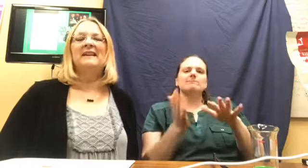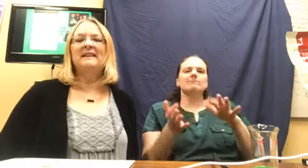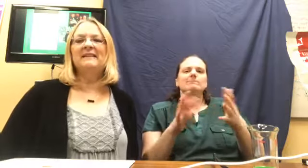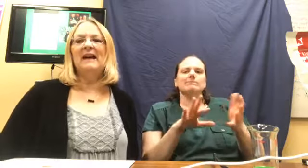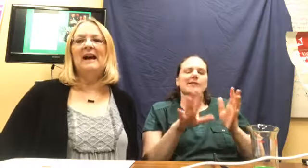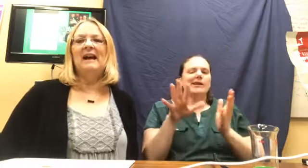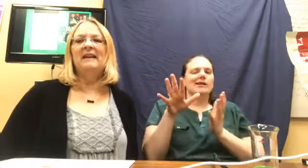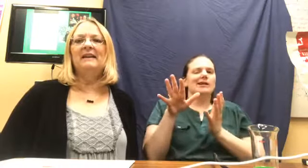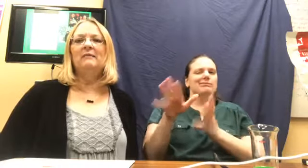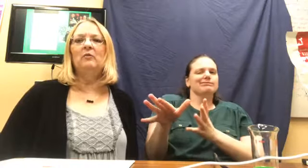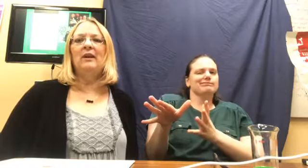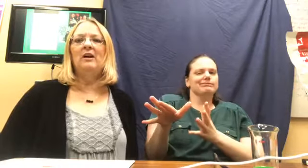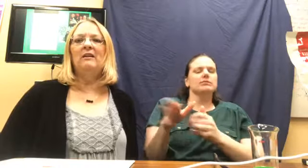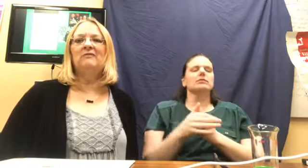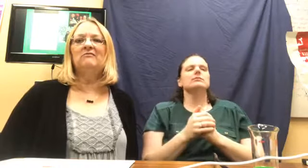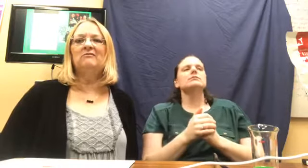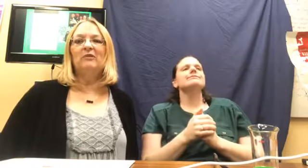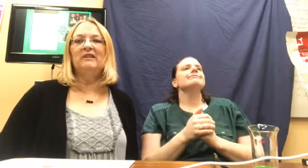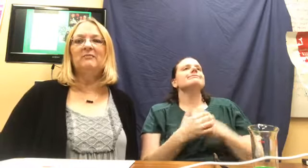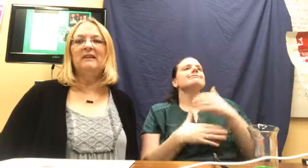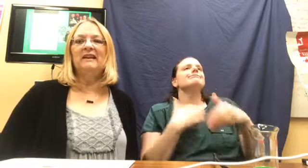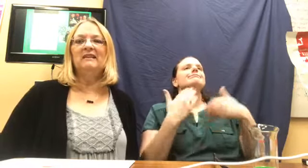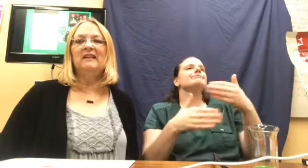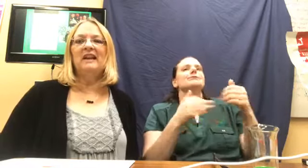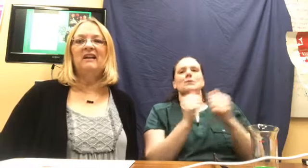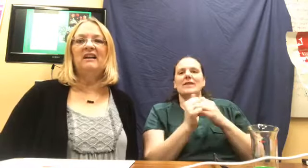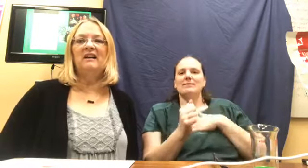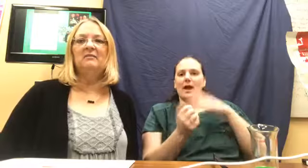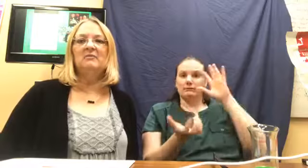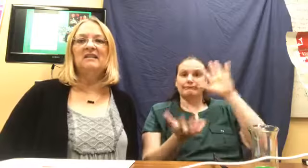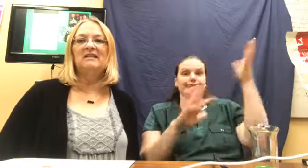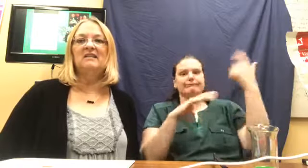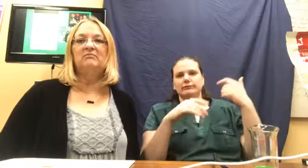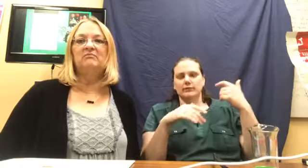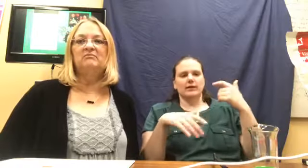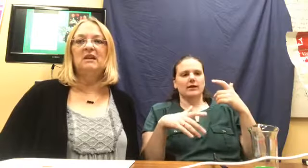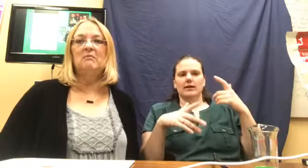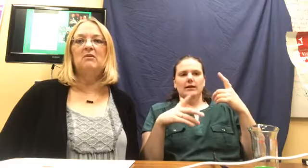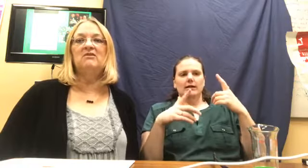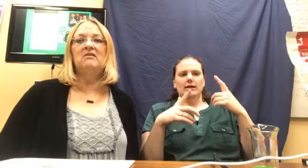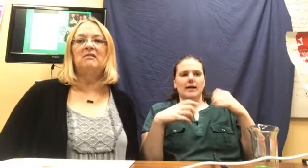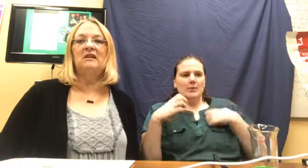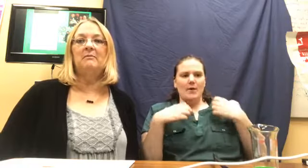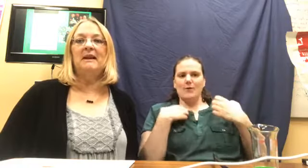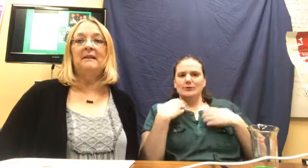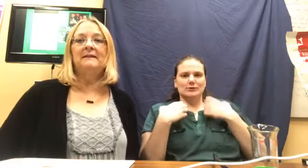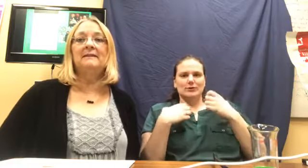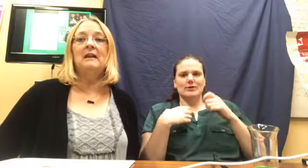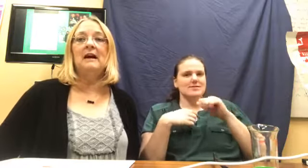it aside and went on with my chaotic, messed up, emotional, unbalanced life.